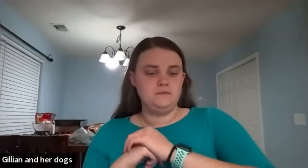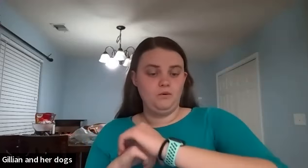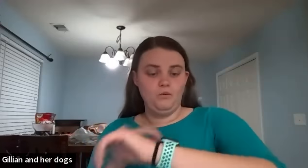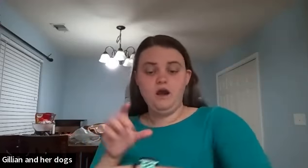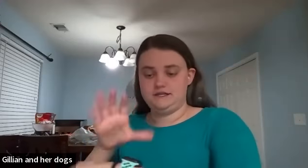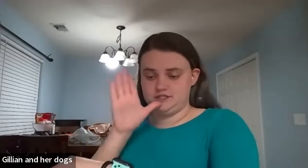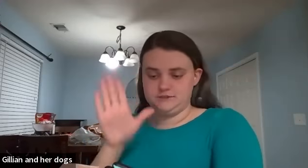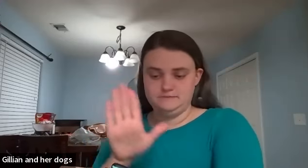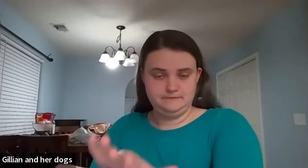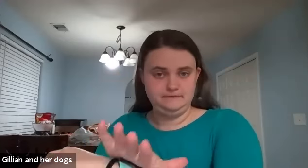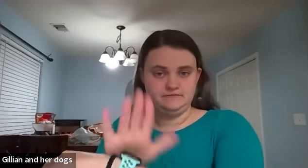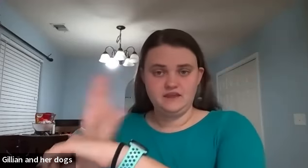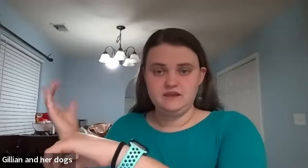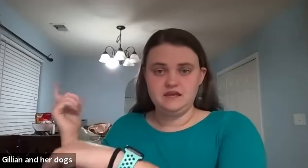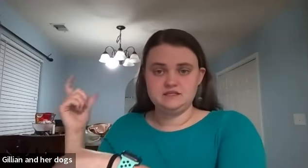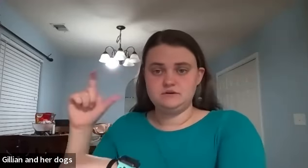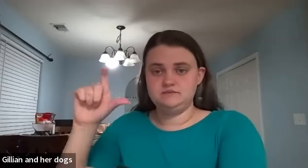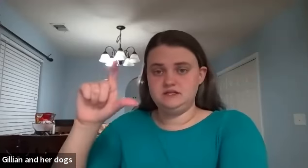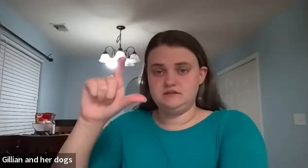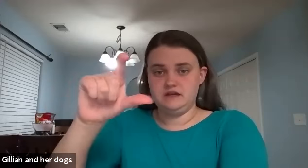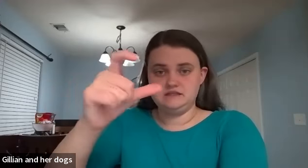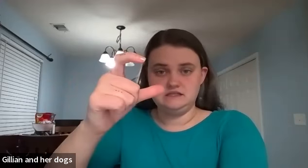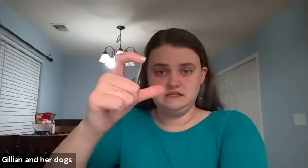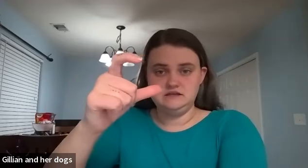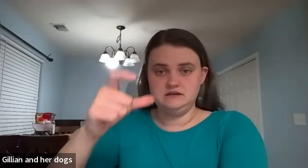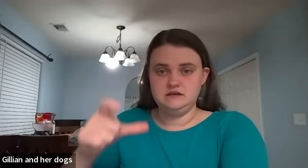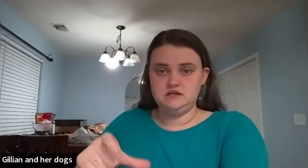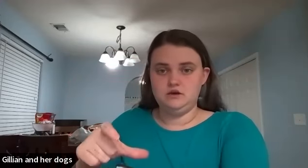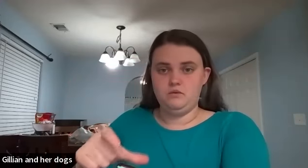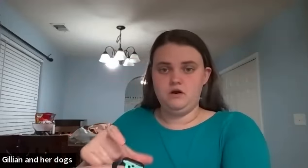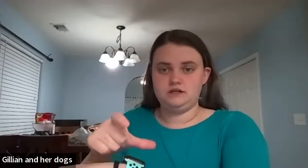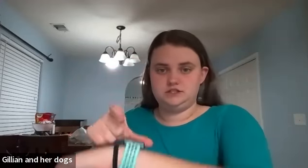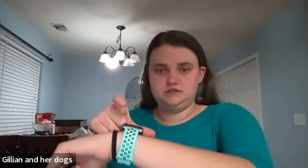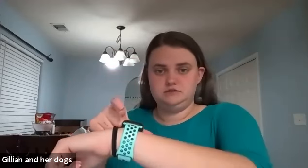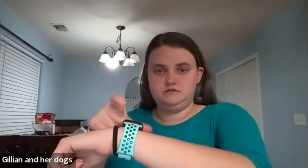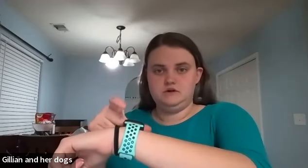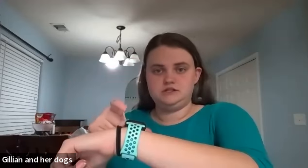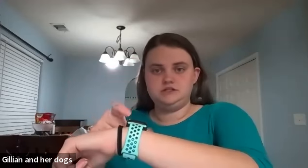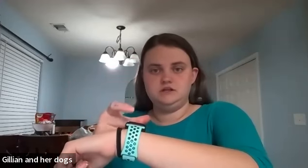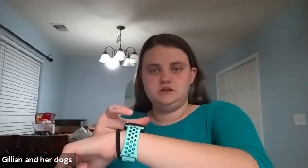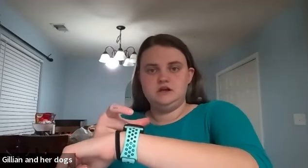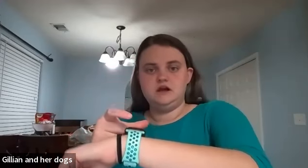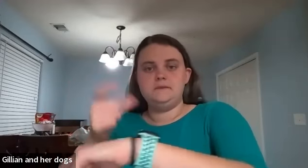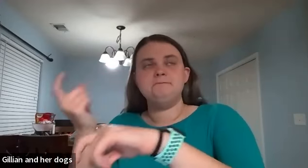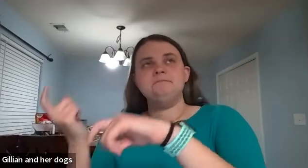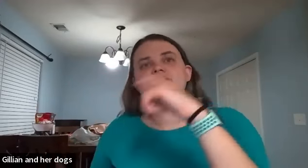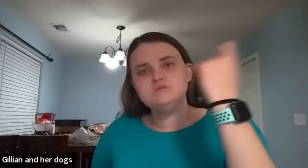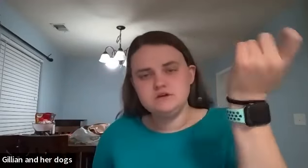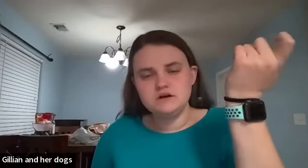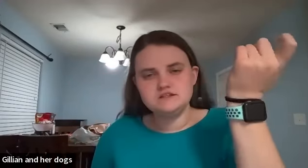watch is going to be that c and you go watch watch um this one you also